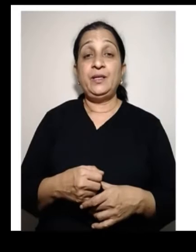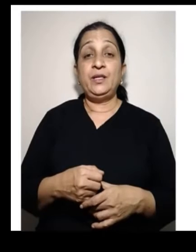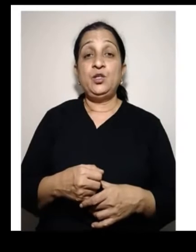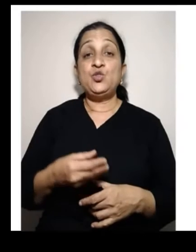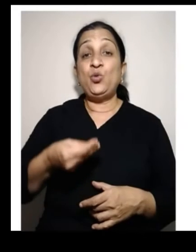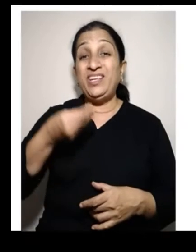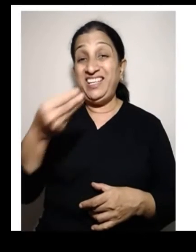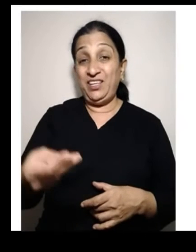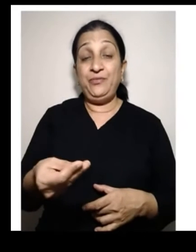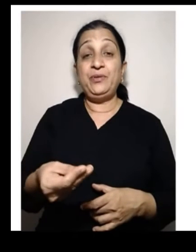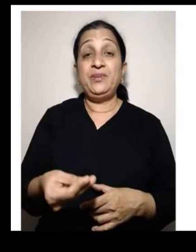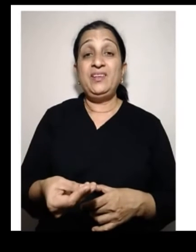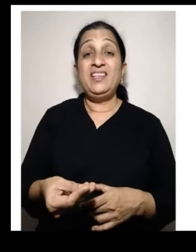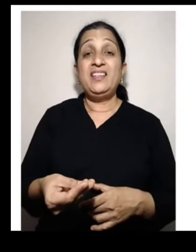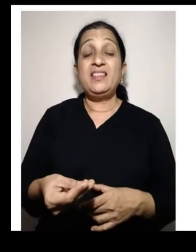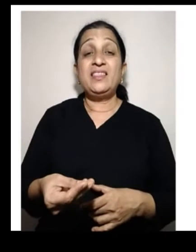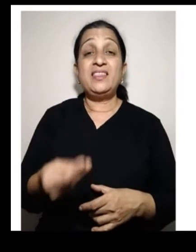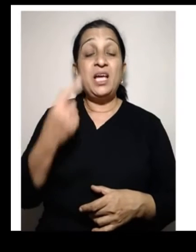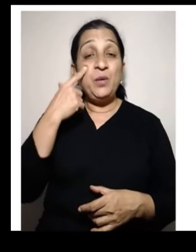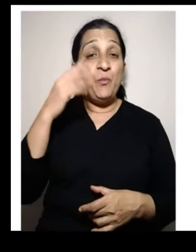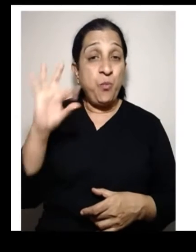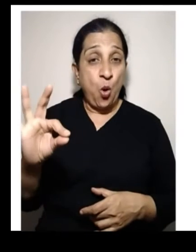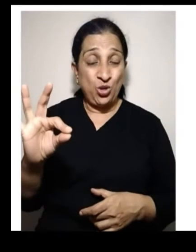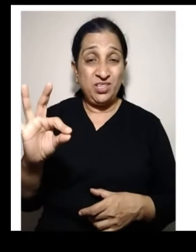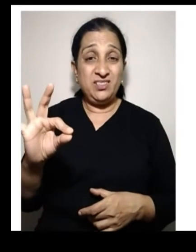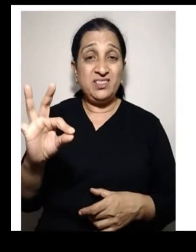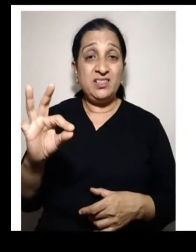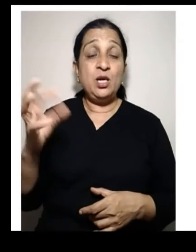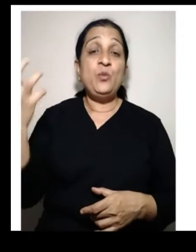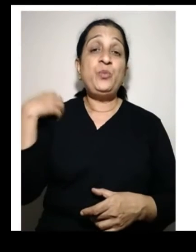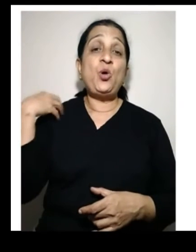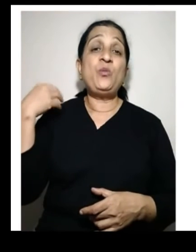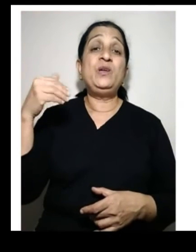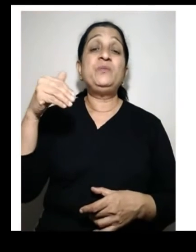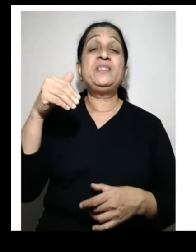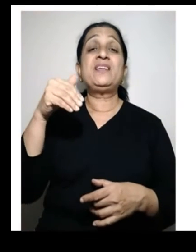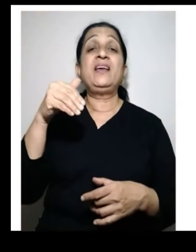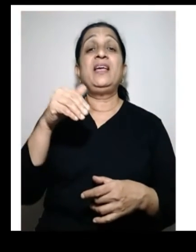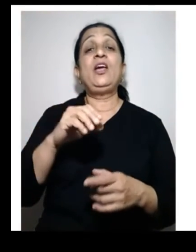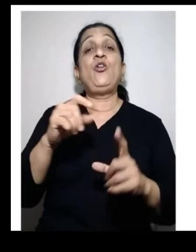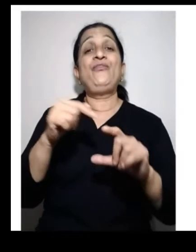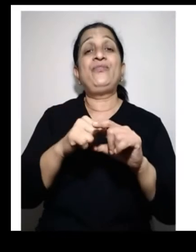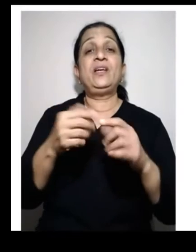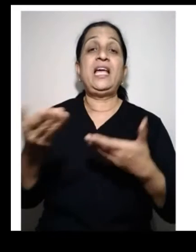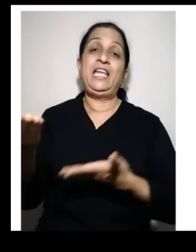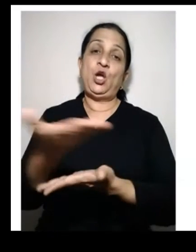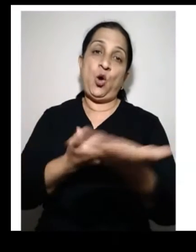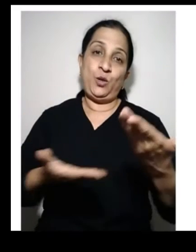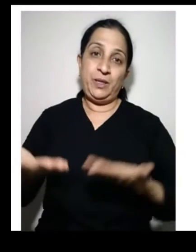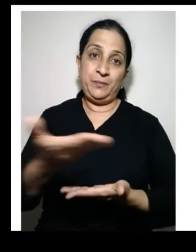First question. Give the important or central problems of